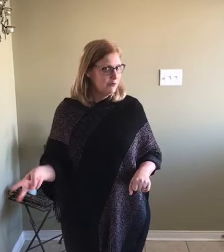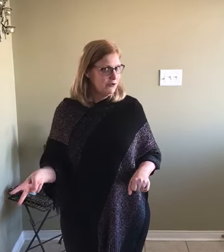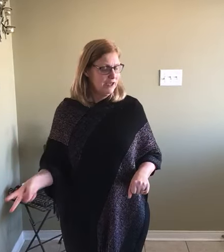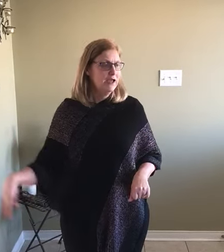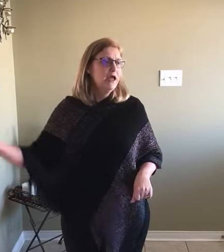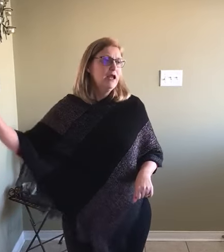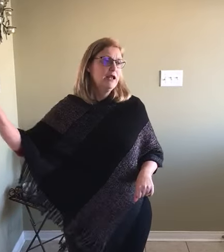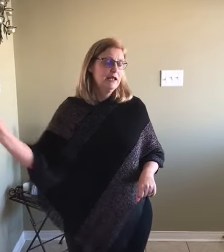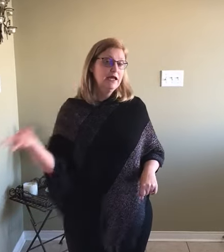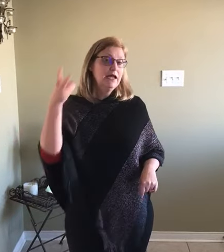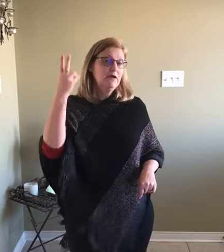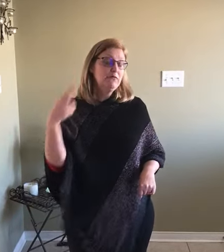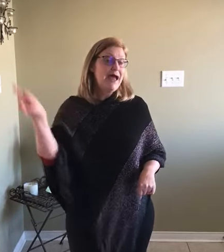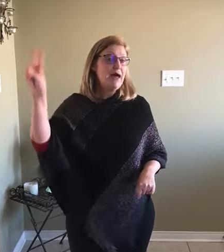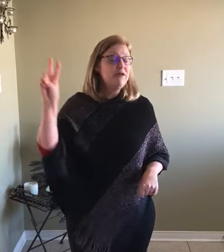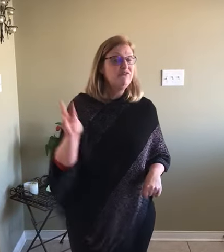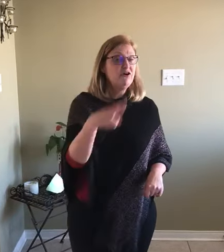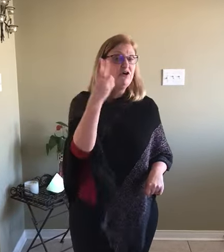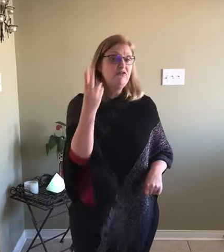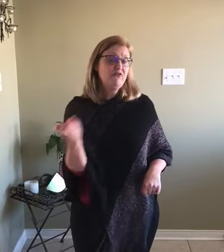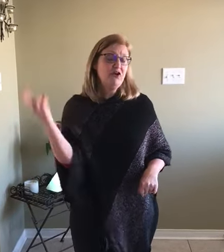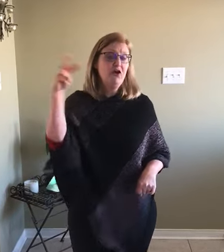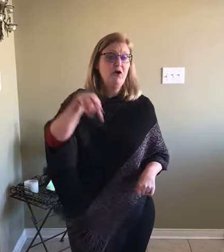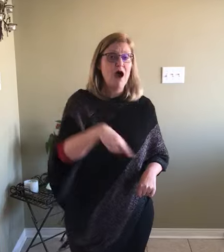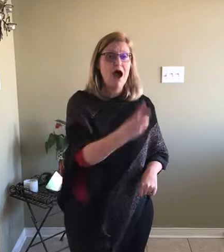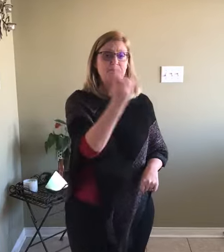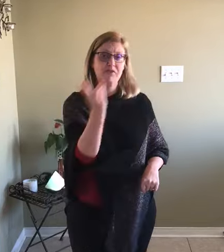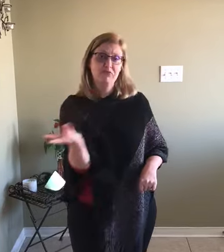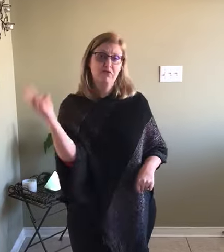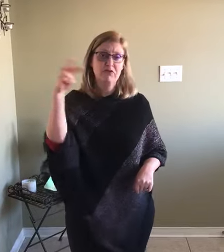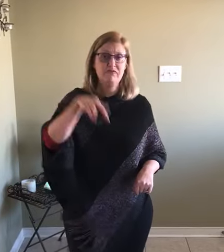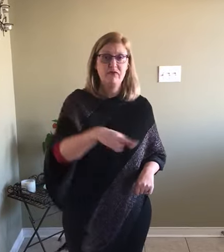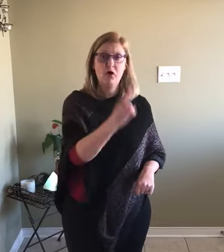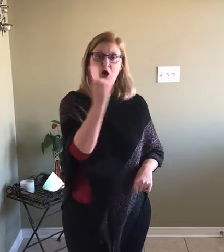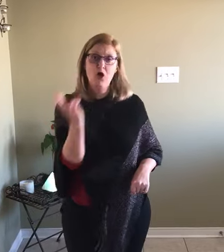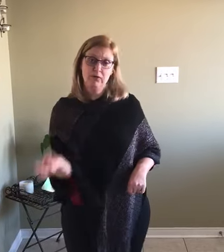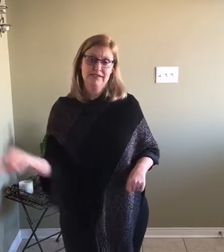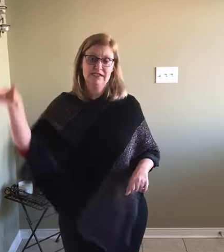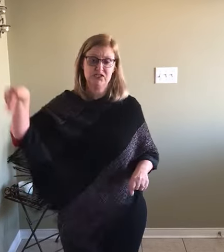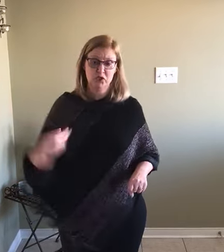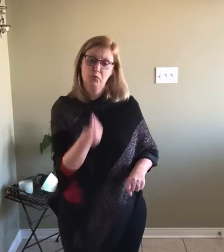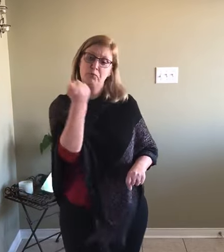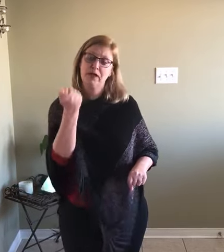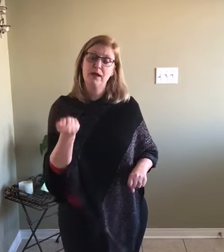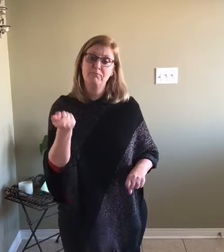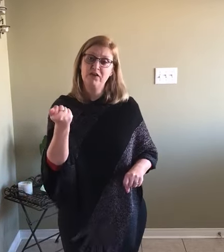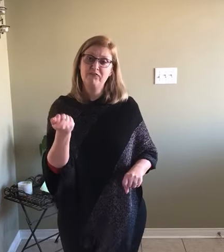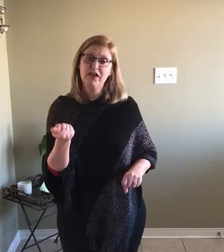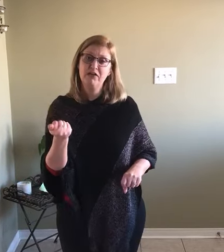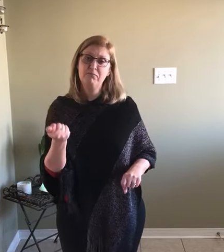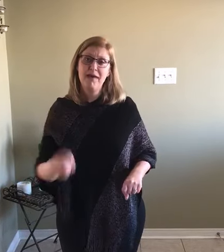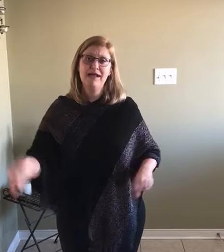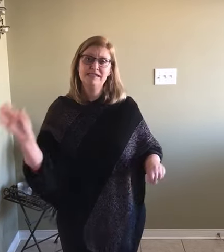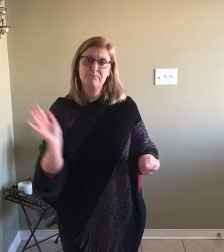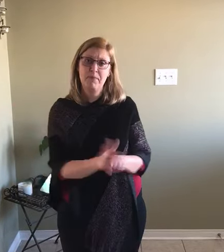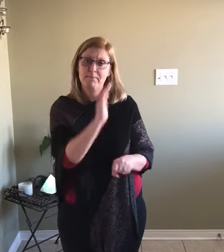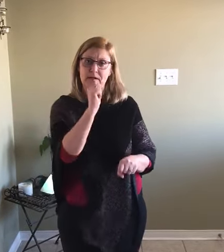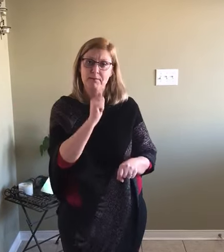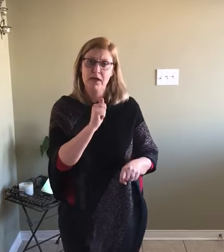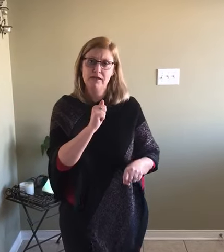morning, Little Rabbit Foo-Foo, hopping through the forest, scooping up the field mice and bopping them on